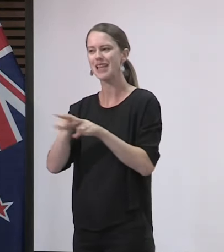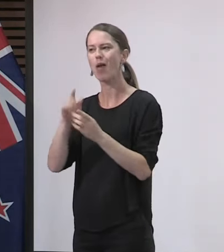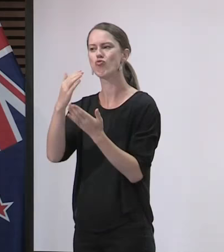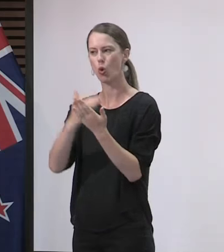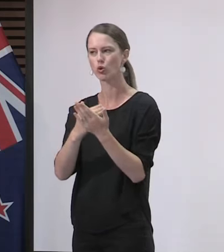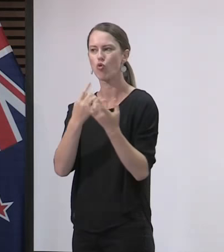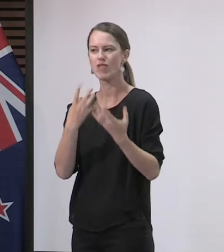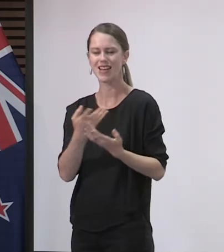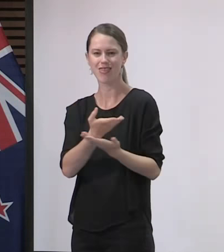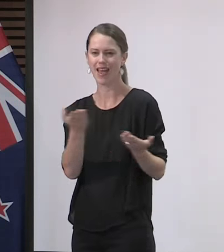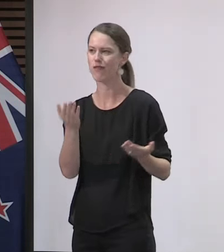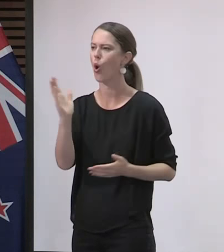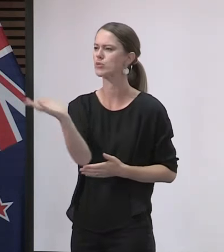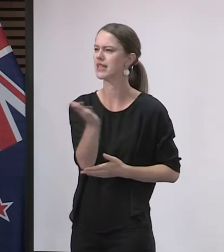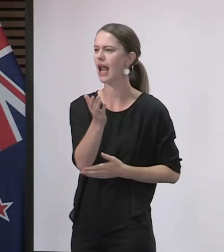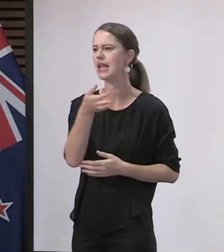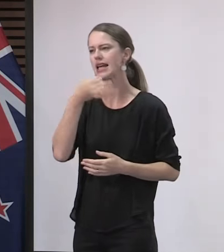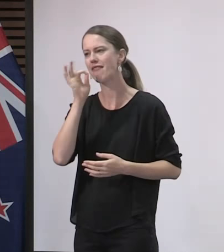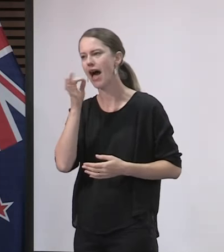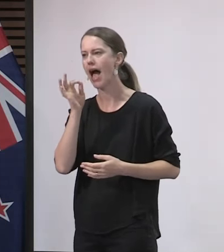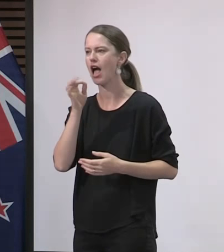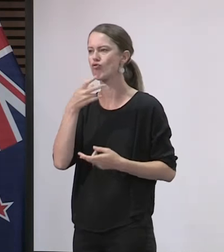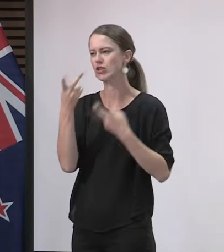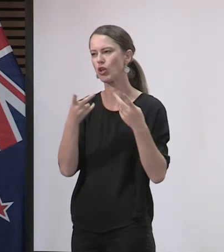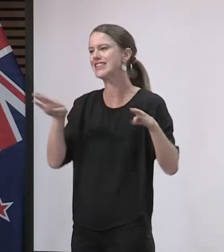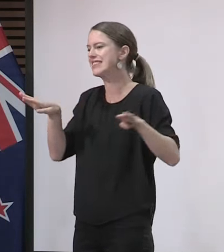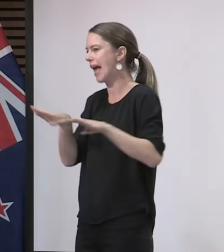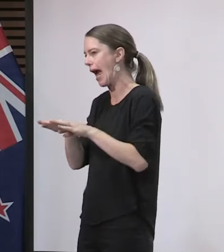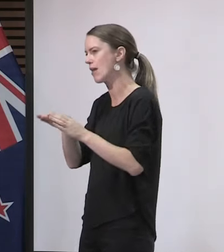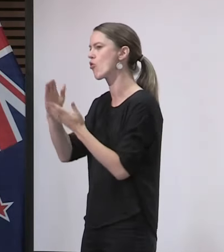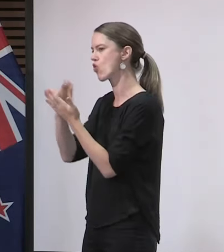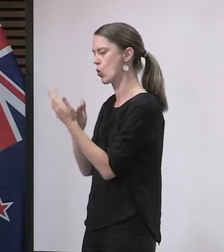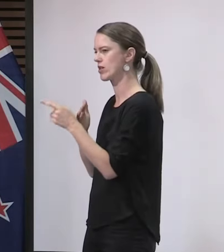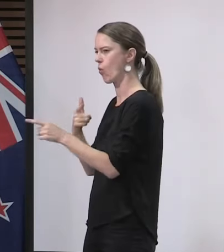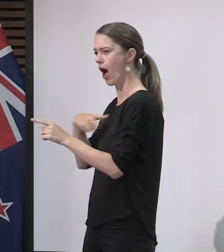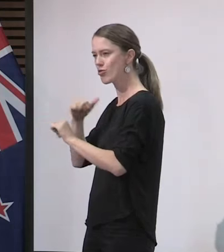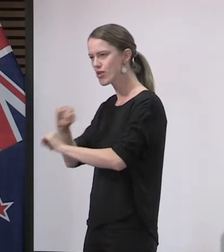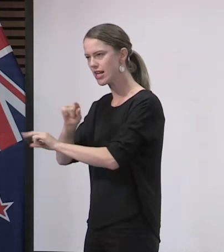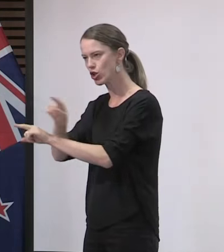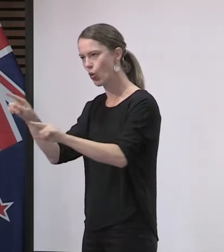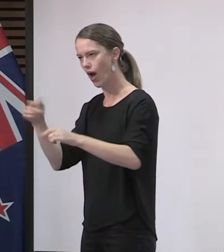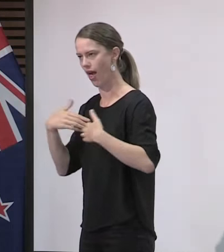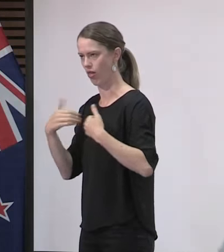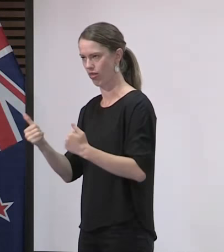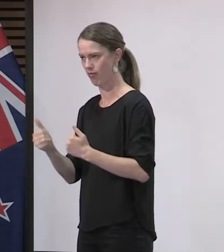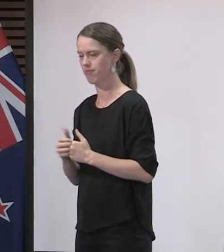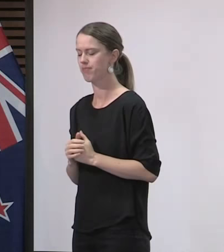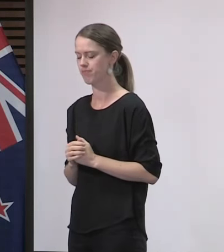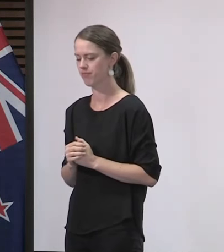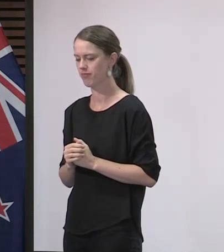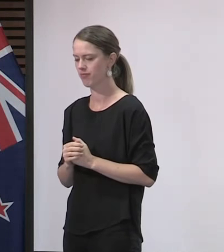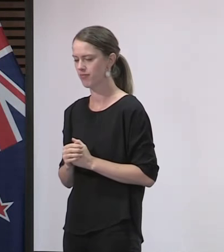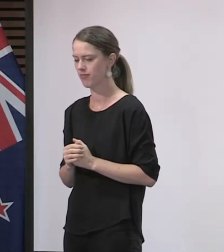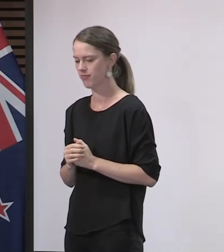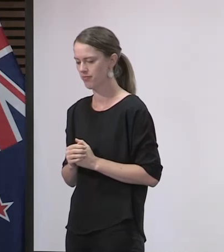that are already in place for hospitality venues. That is to protect everybody's health and make sure we are not